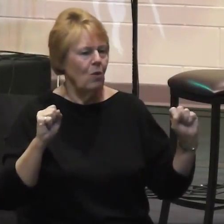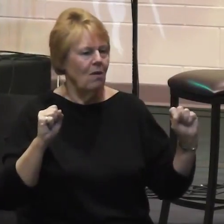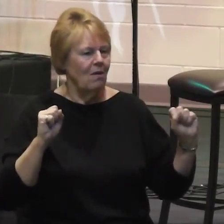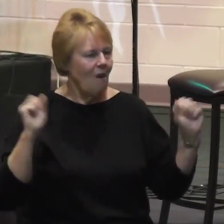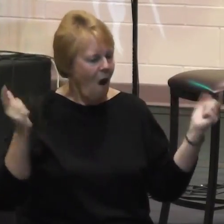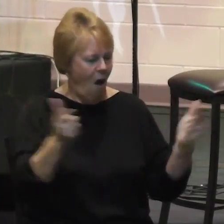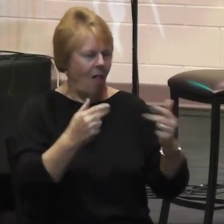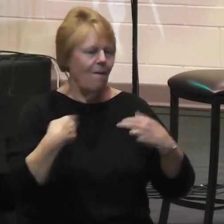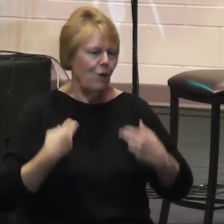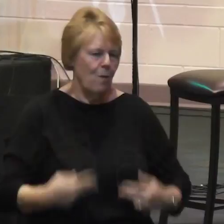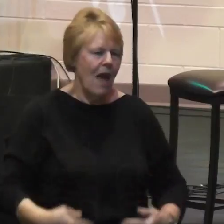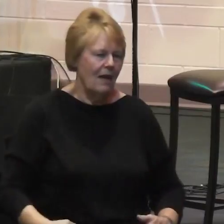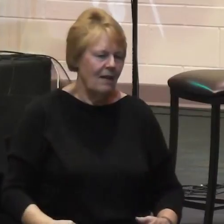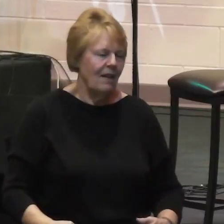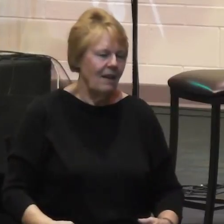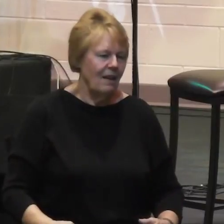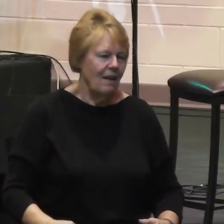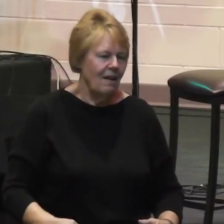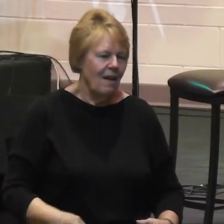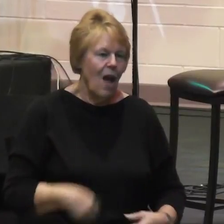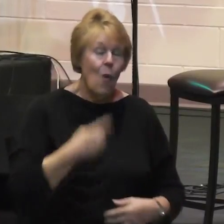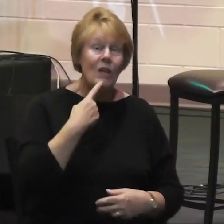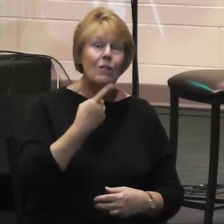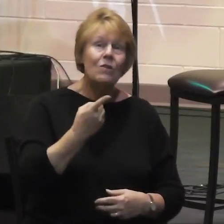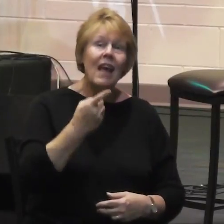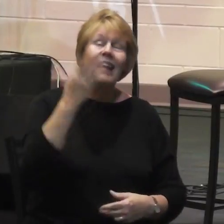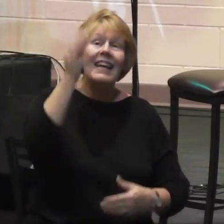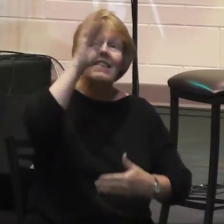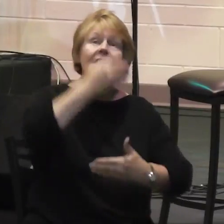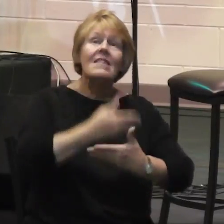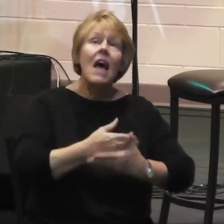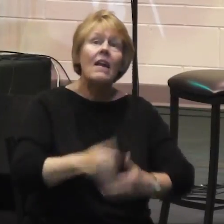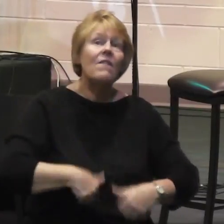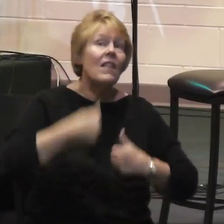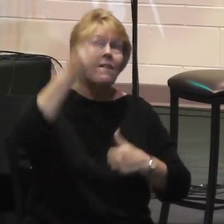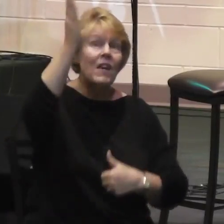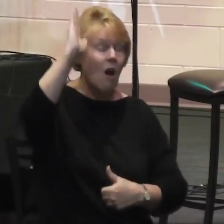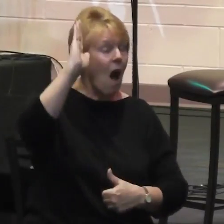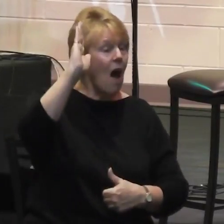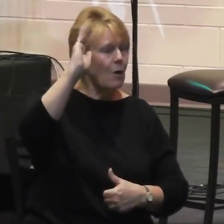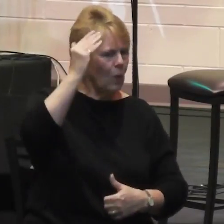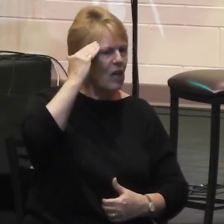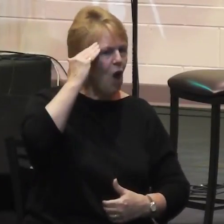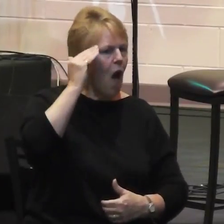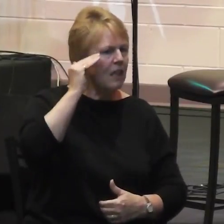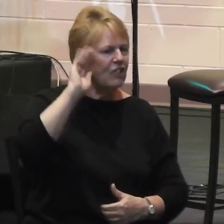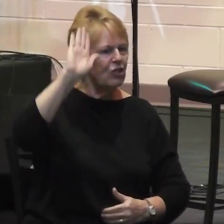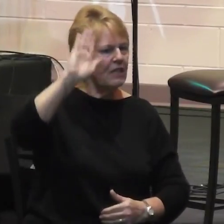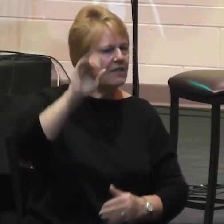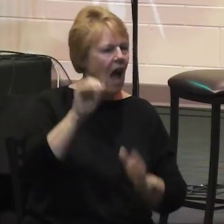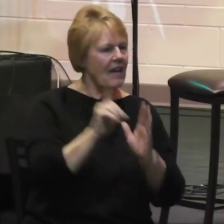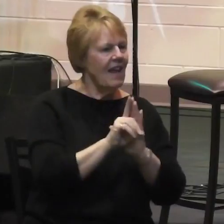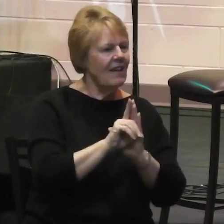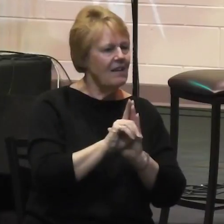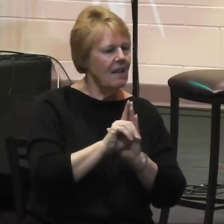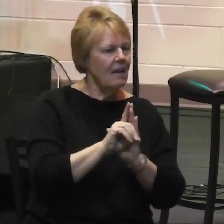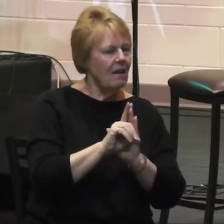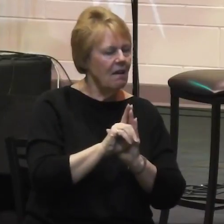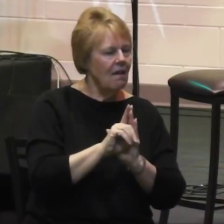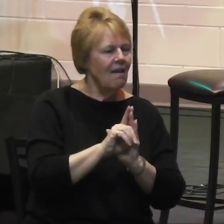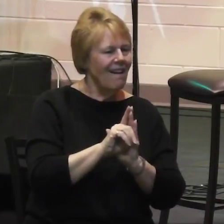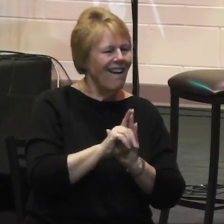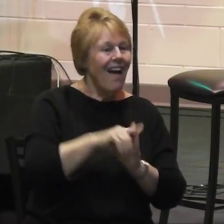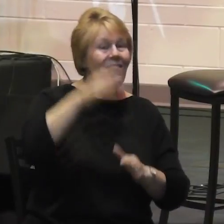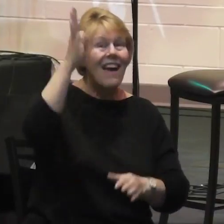When we say, you know, he's a son of the living God, we acknowledge his identity, an identity that even God himself